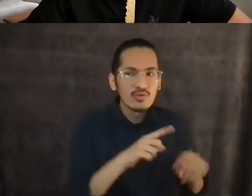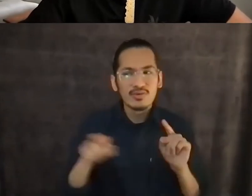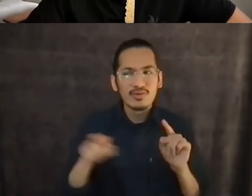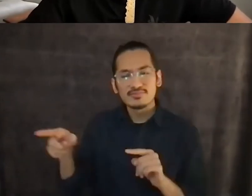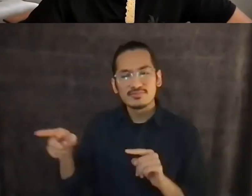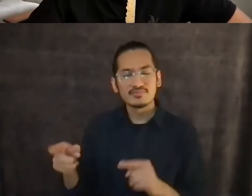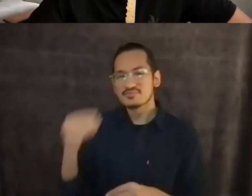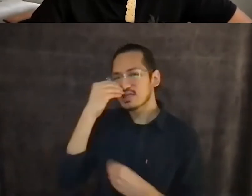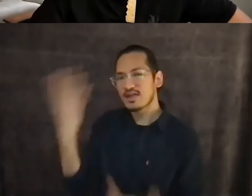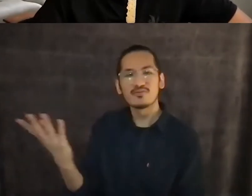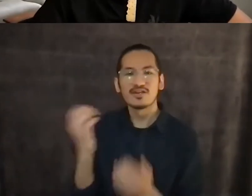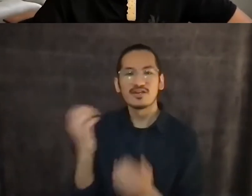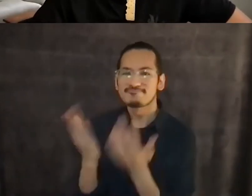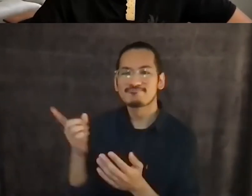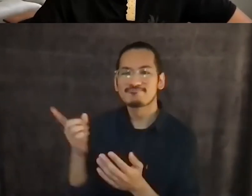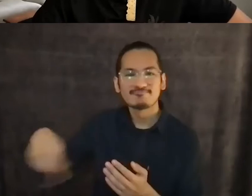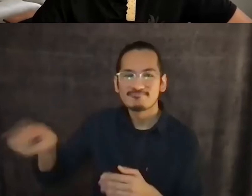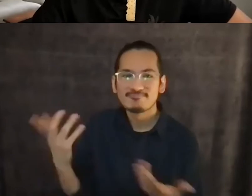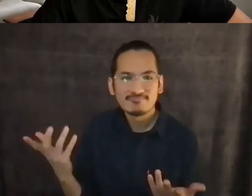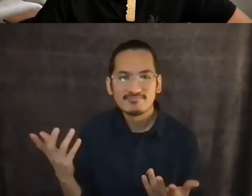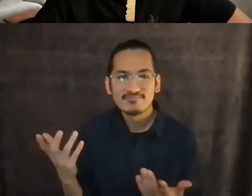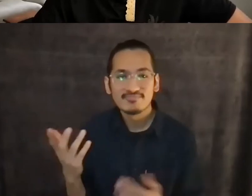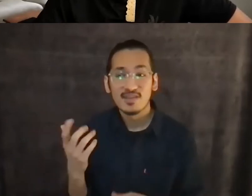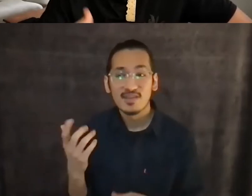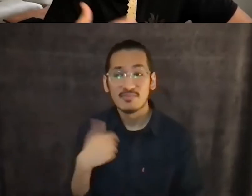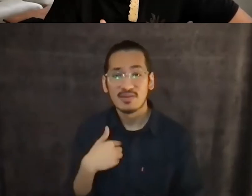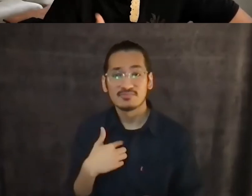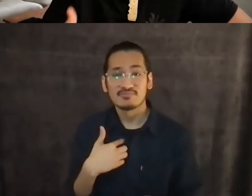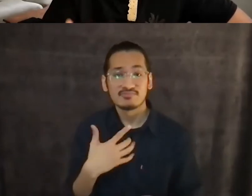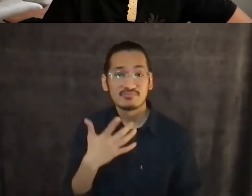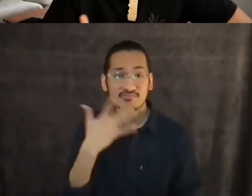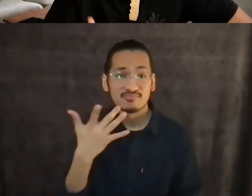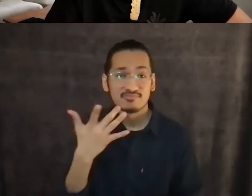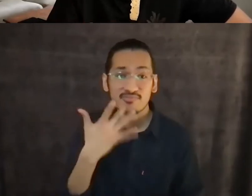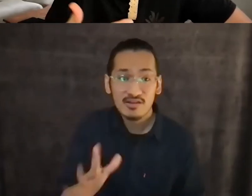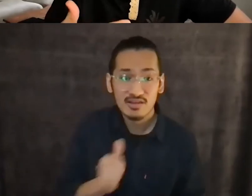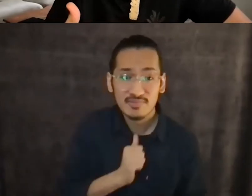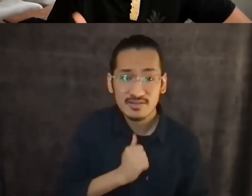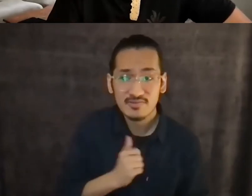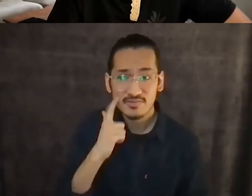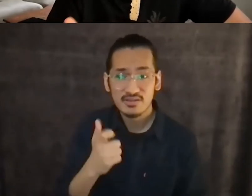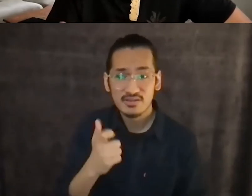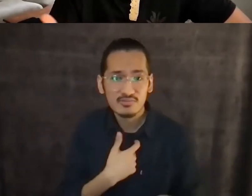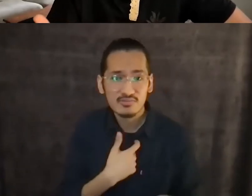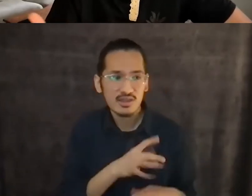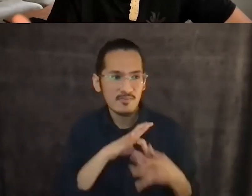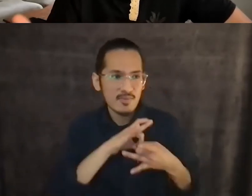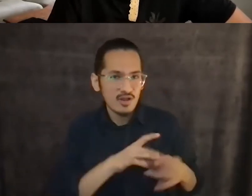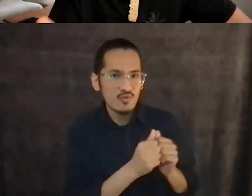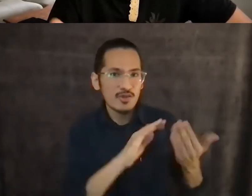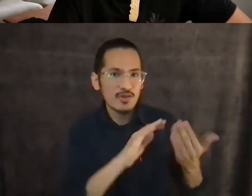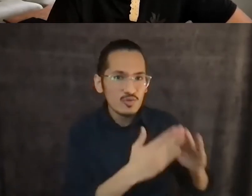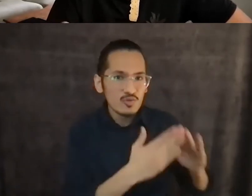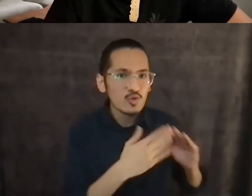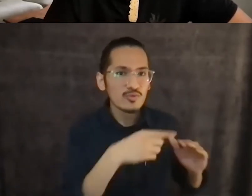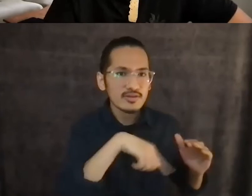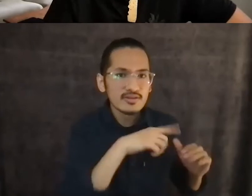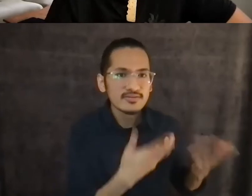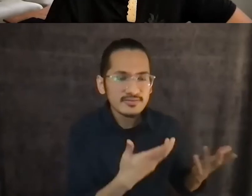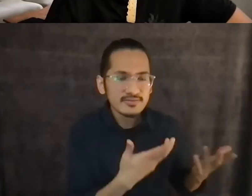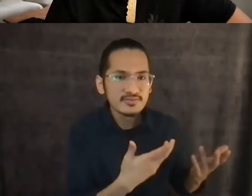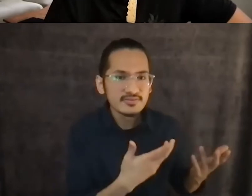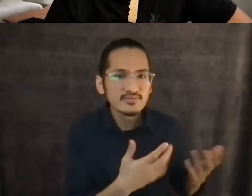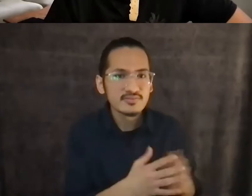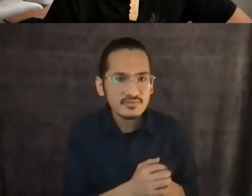part of community. So as an indigenous person in a place that is historically violent to